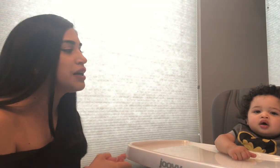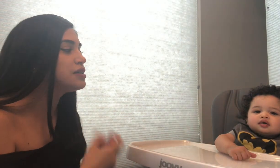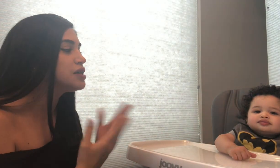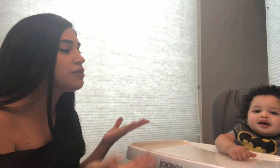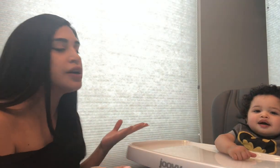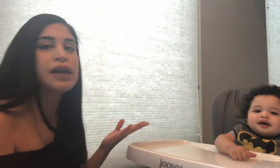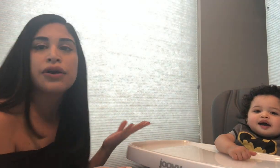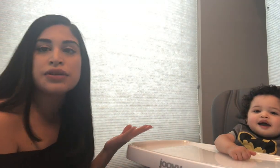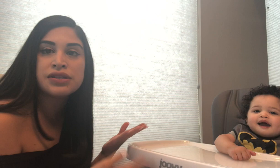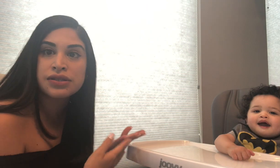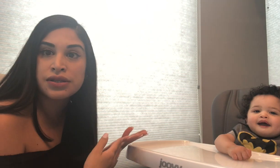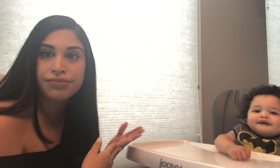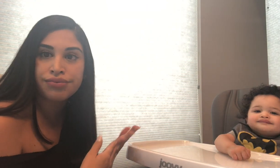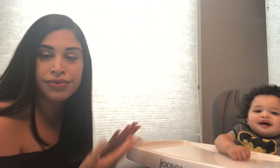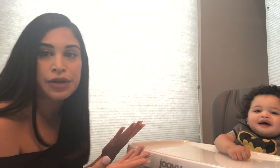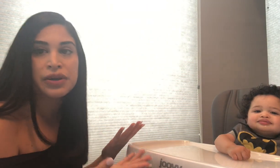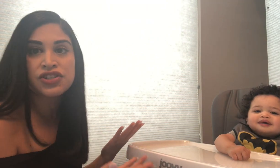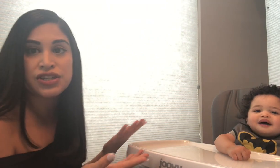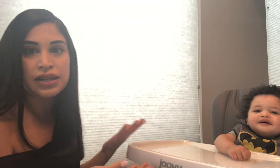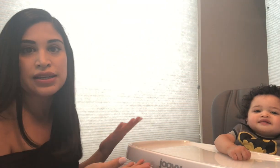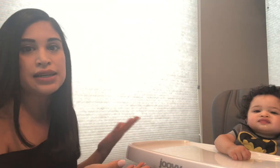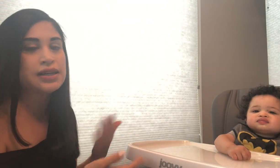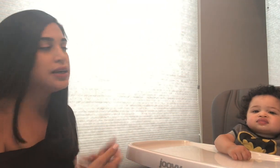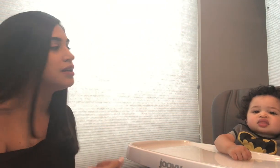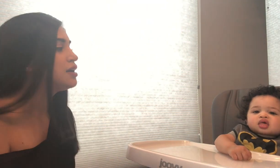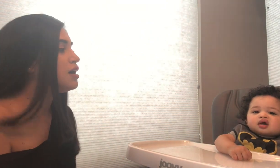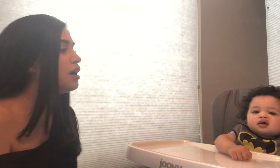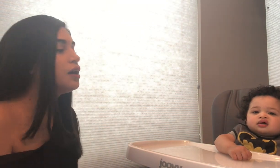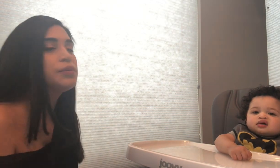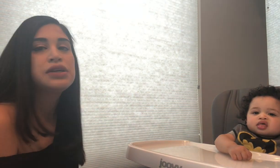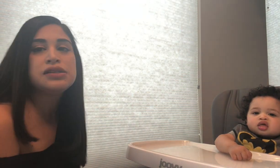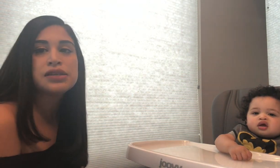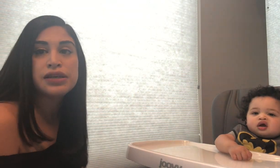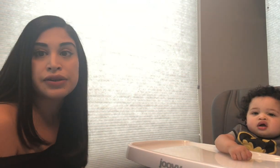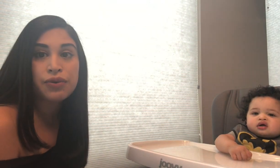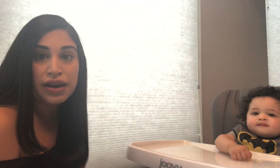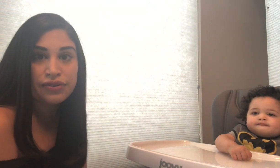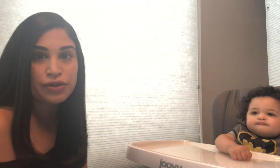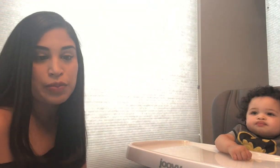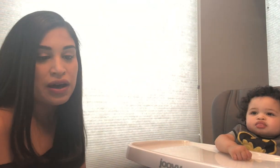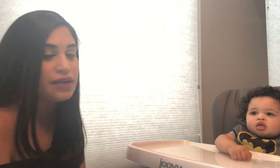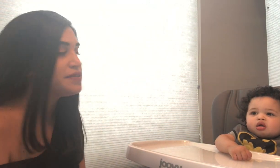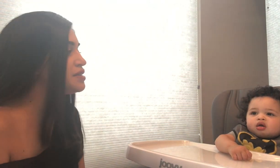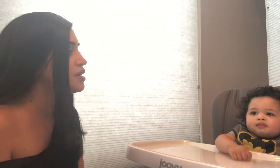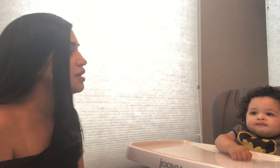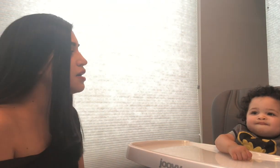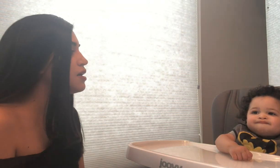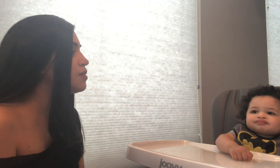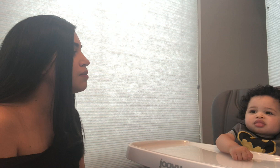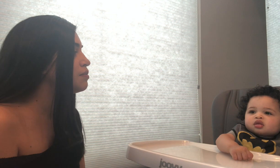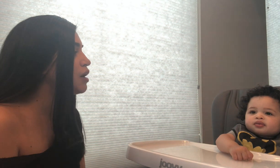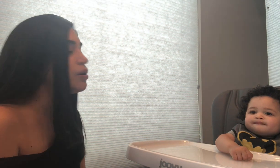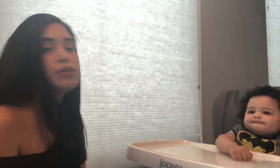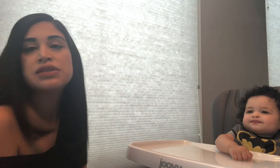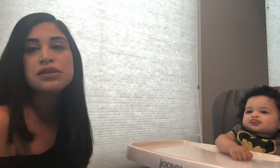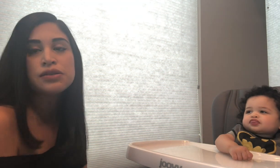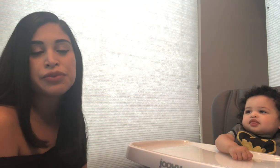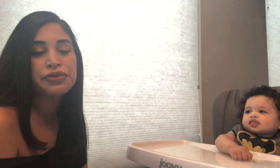I can tell right now he's pretty much done eating. Um, he's eaten quite a few puffs. Um, I want him to eat some real